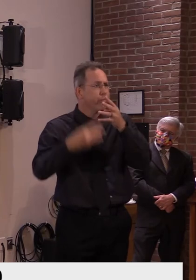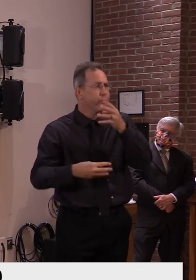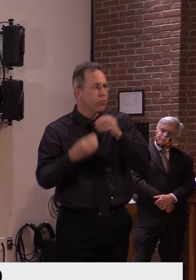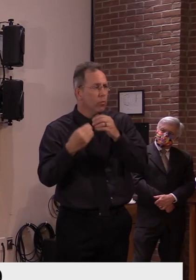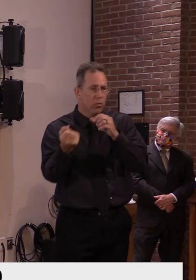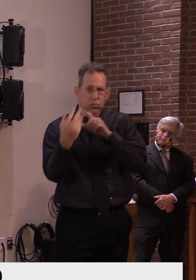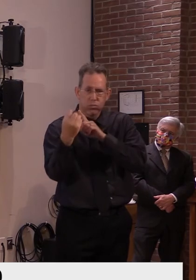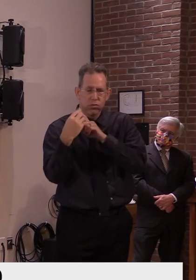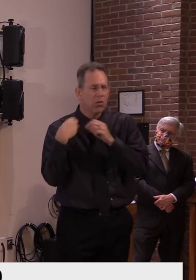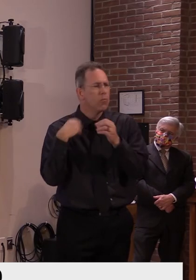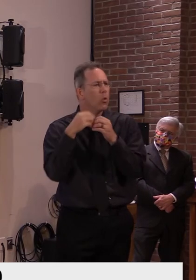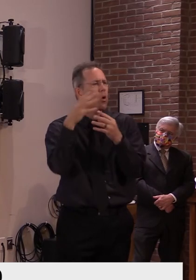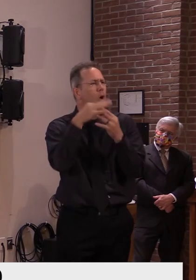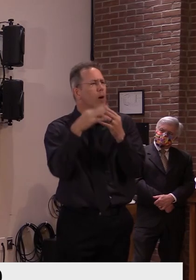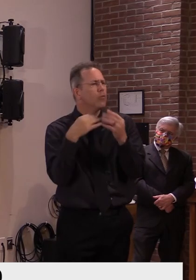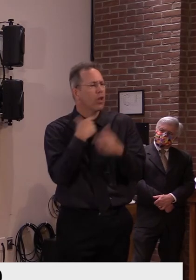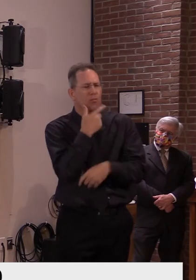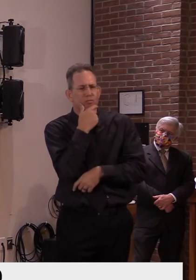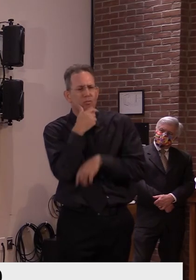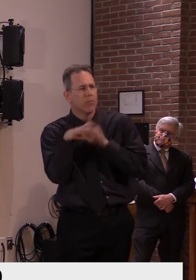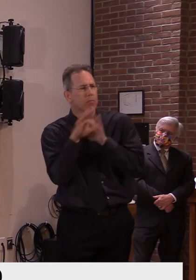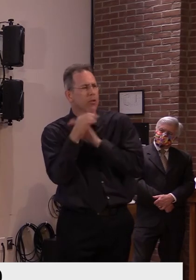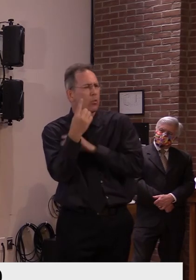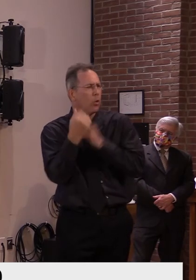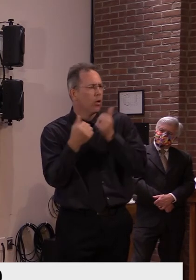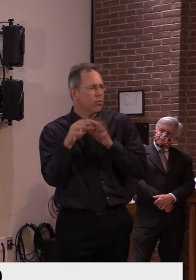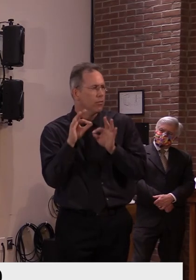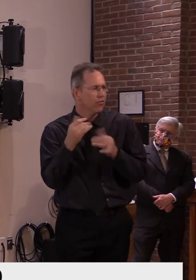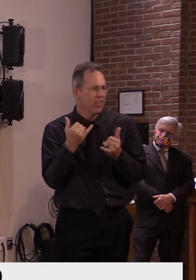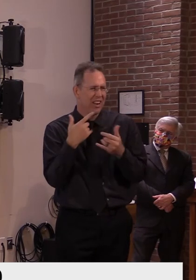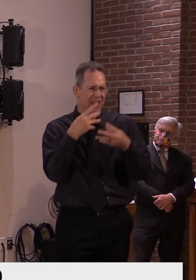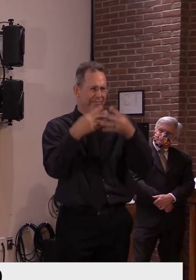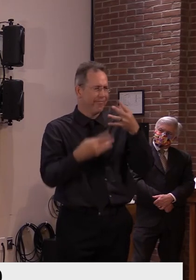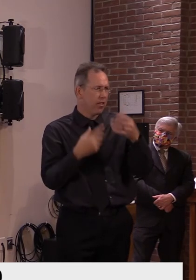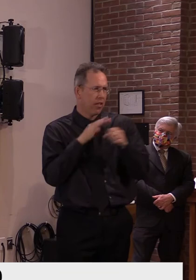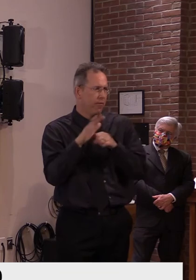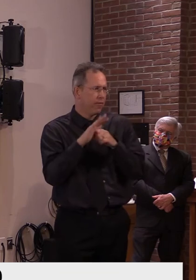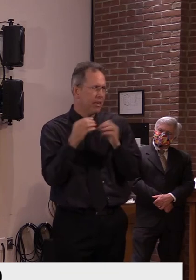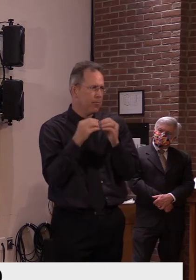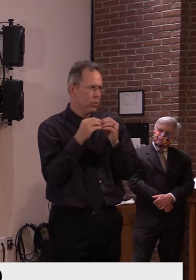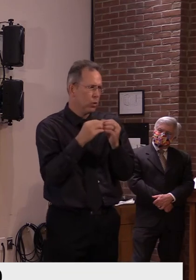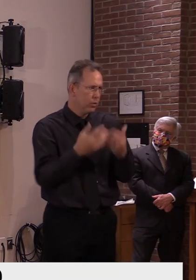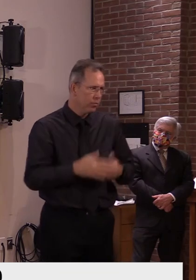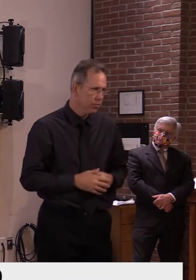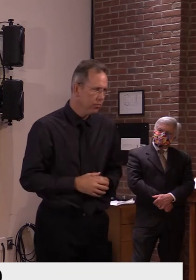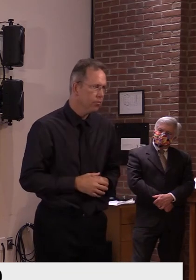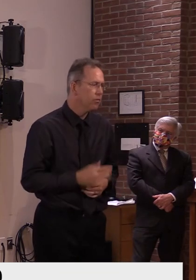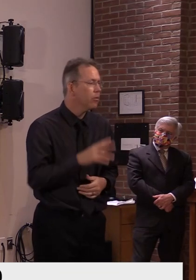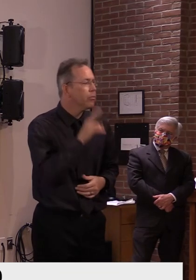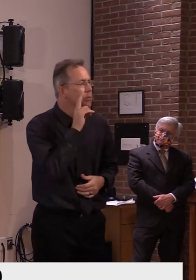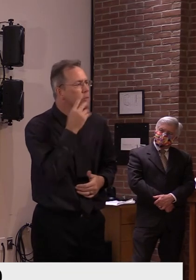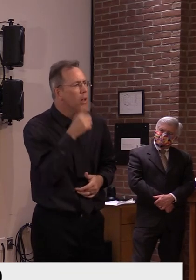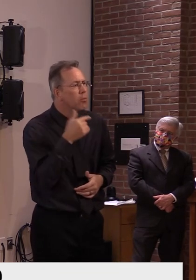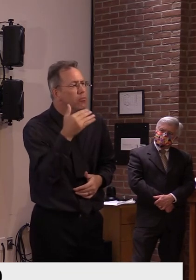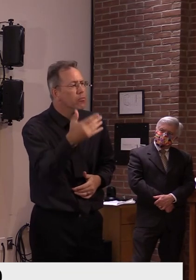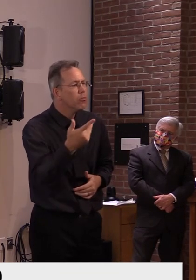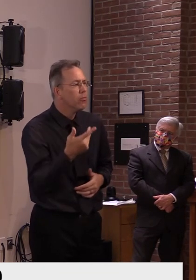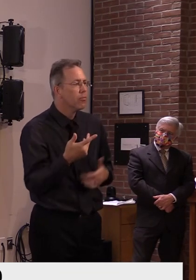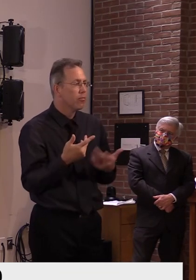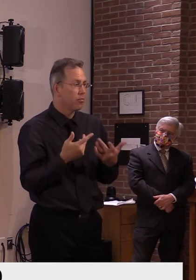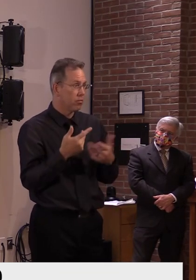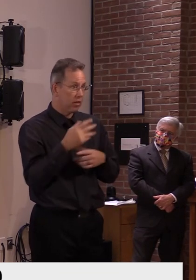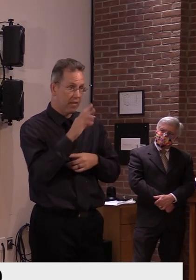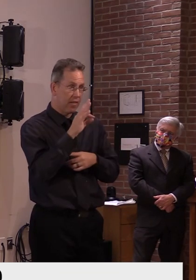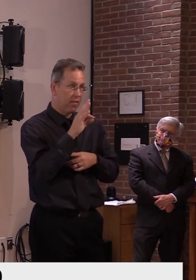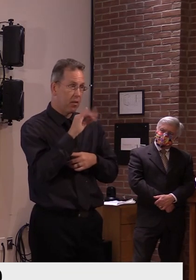uh, it's, I don't believe it's right now, but, uh, but again, we're, uh, we're going to be exploring that. We haven't given up on the idea, if that's what